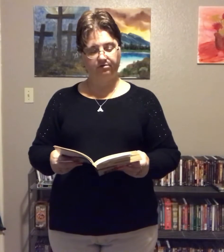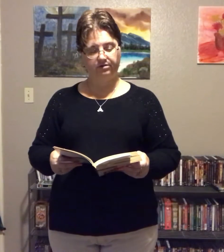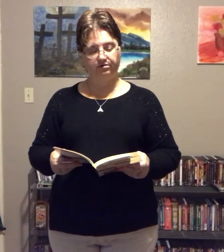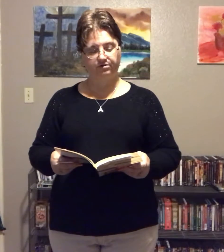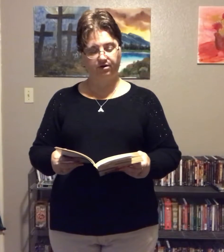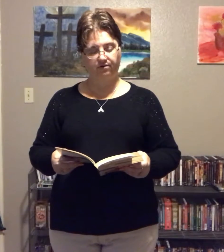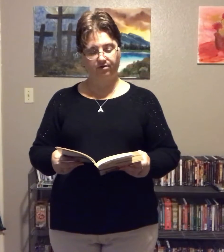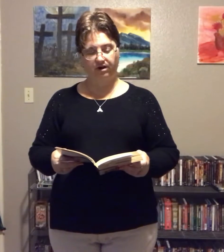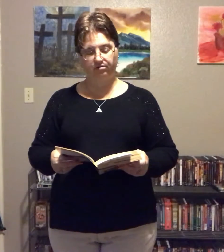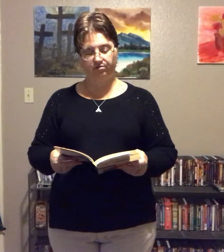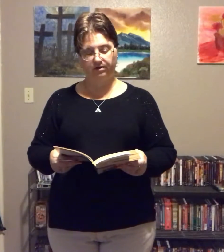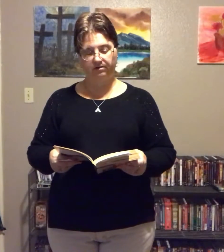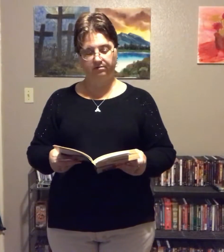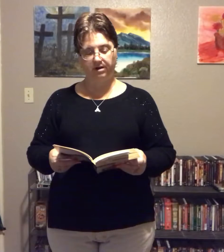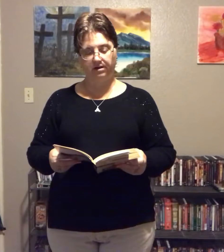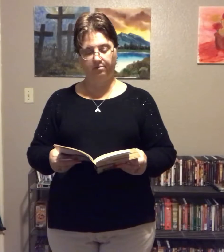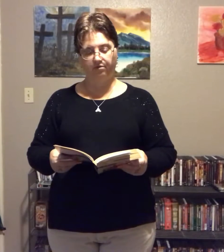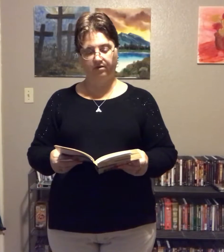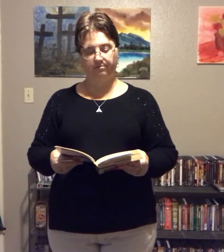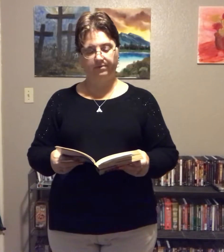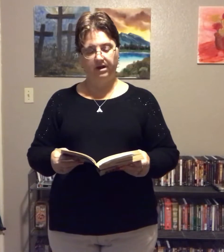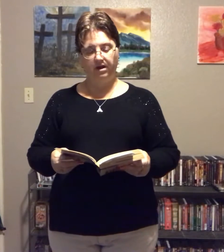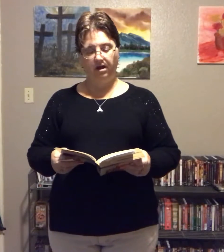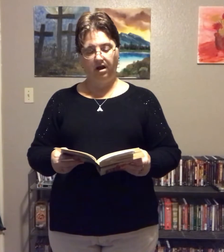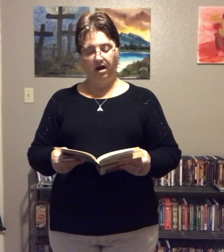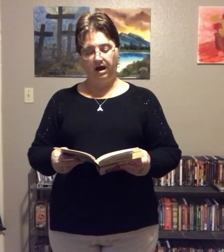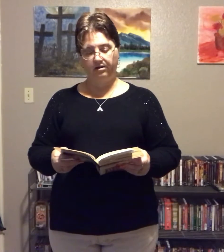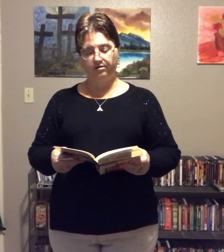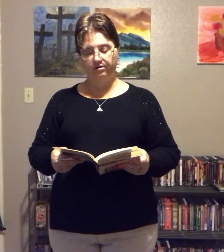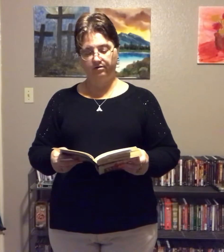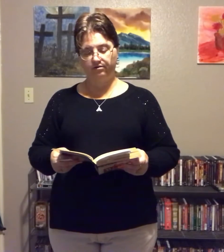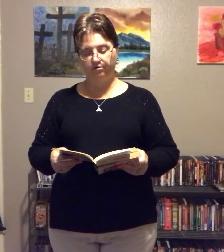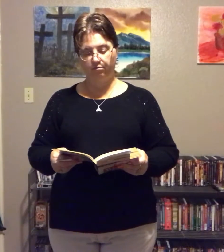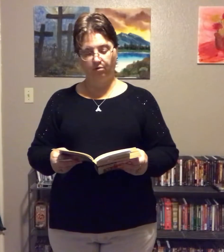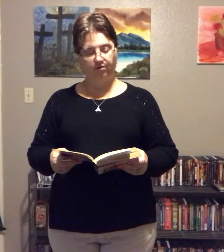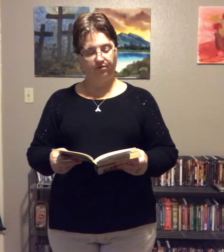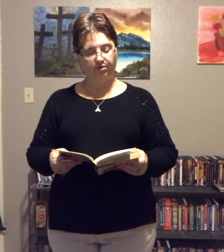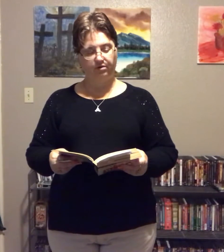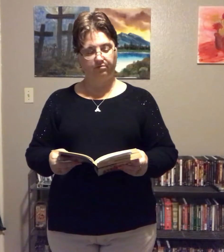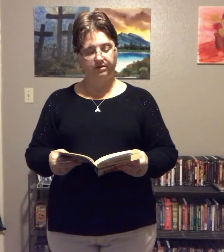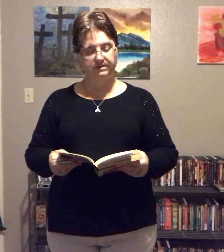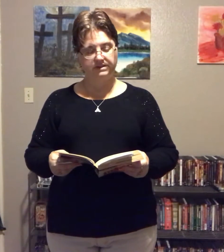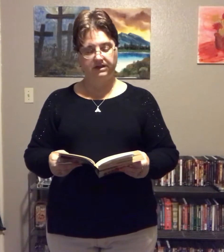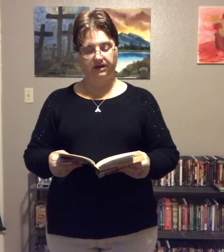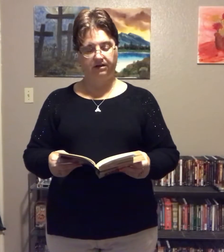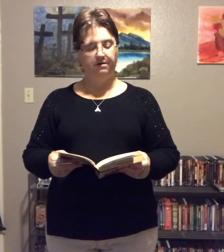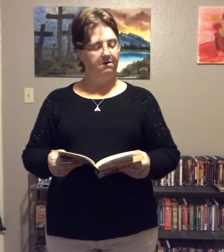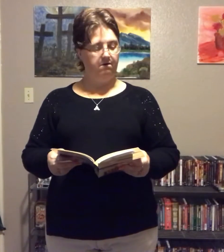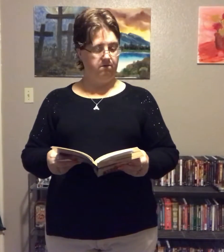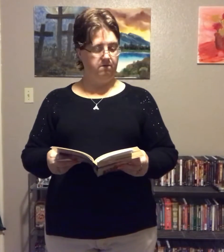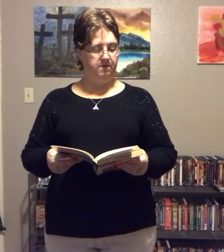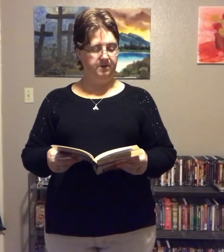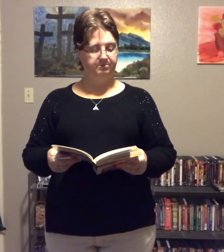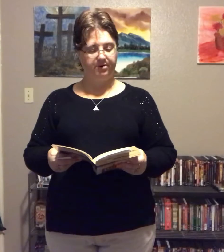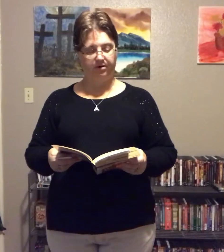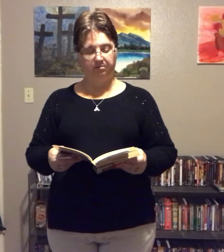going to starve or exercise to make up for it. I could consume more food in one sitting than